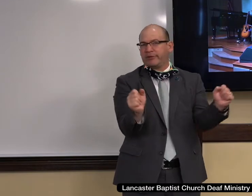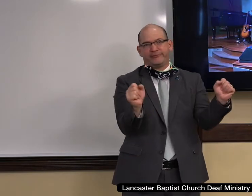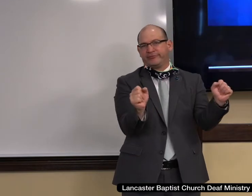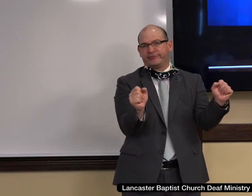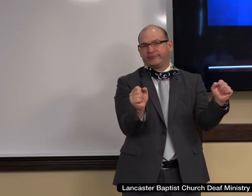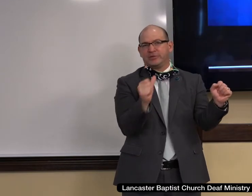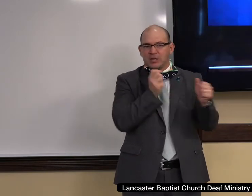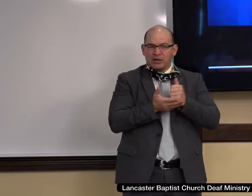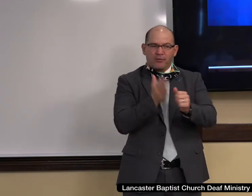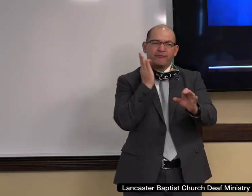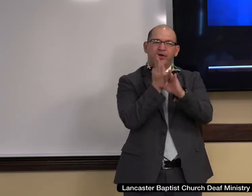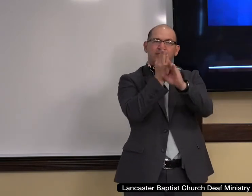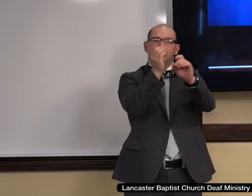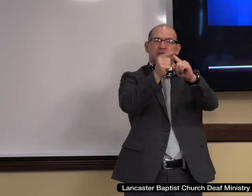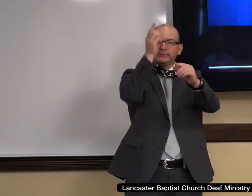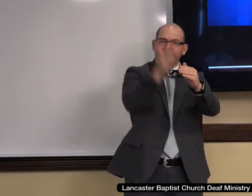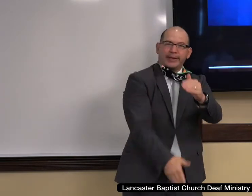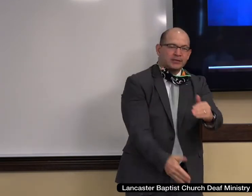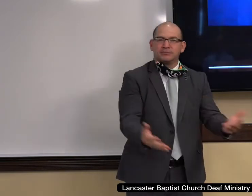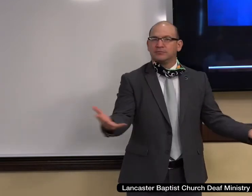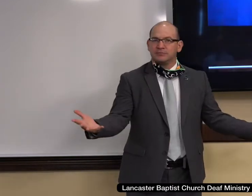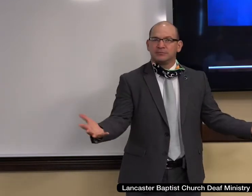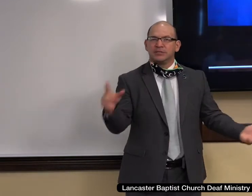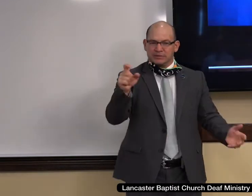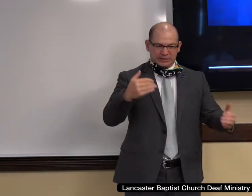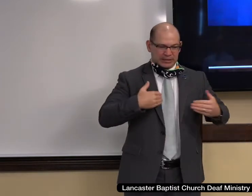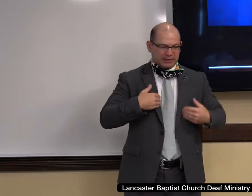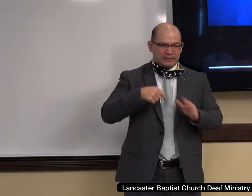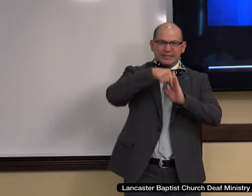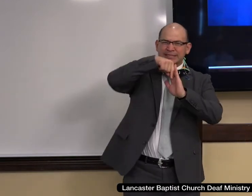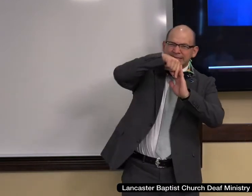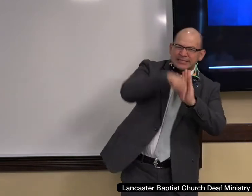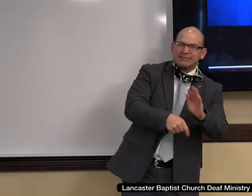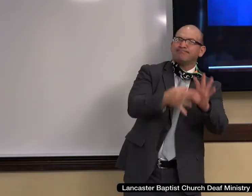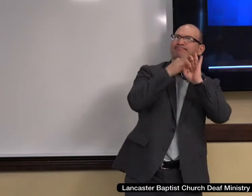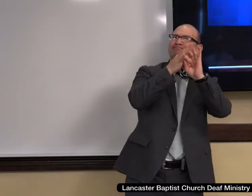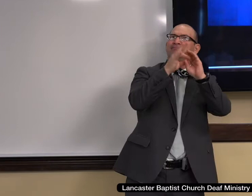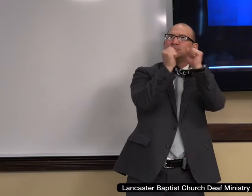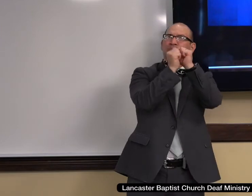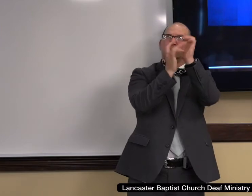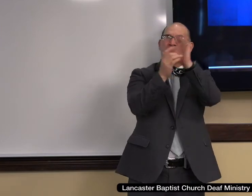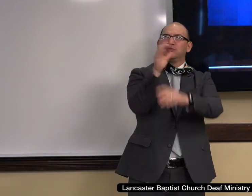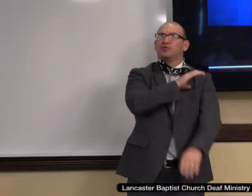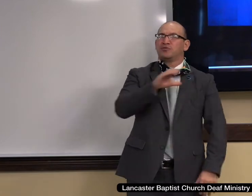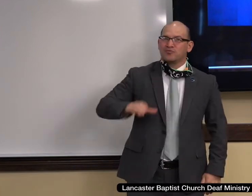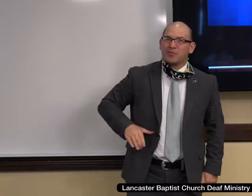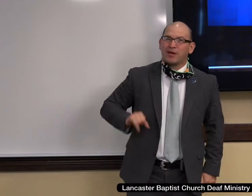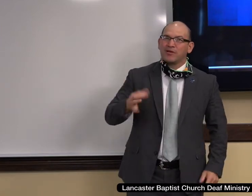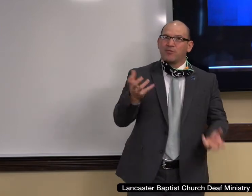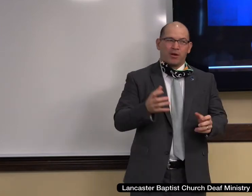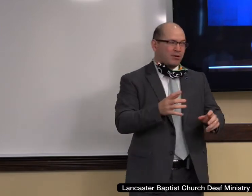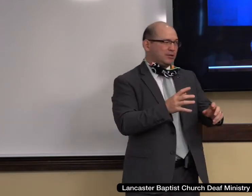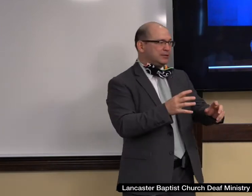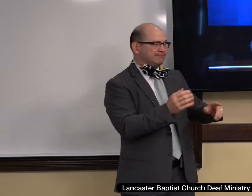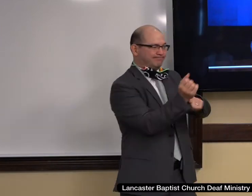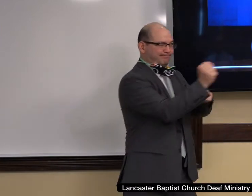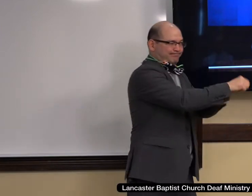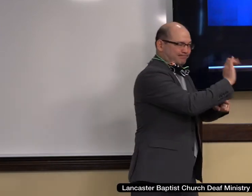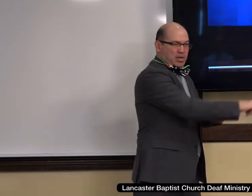There's got to be something deeper if we're going to avoid the twists and turns of relativism. One author said the